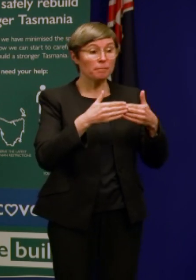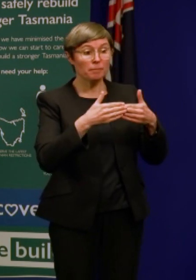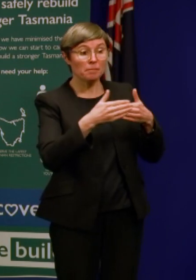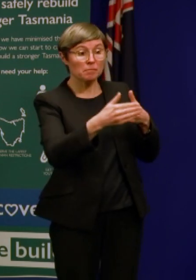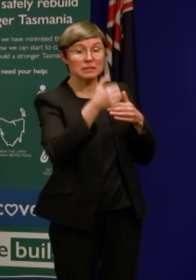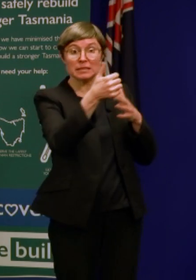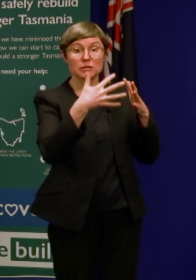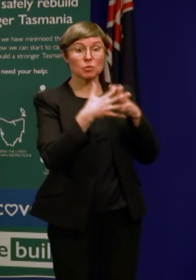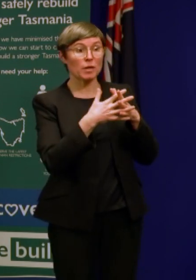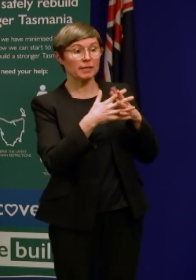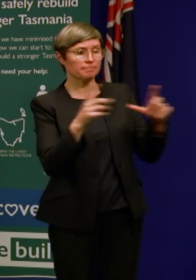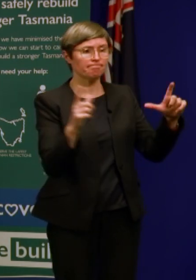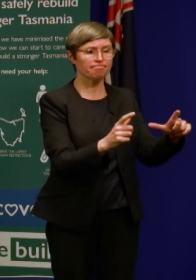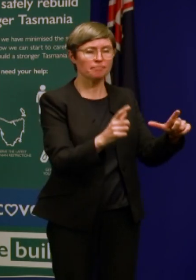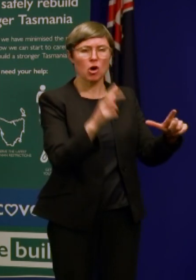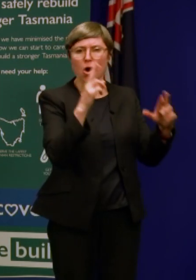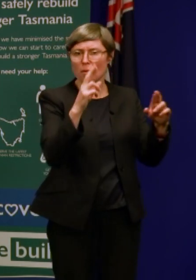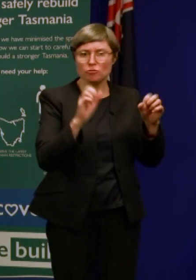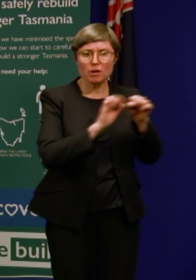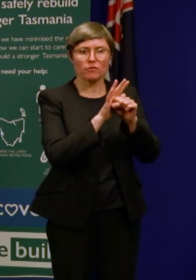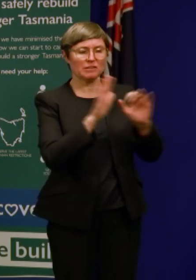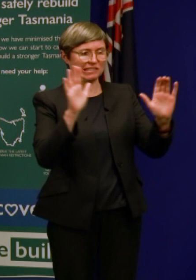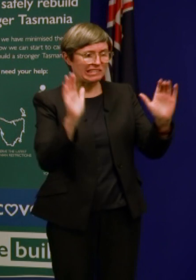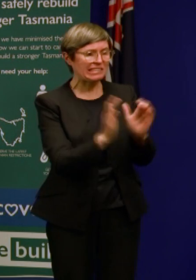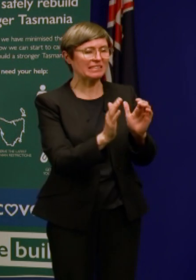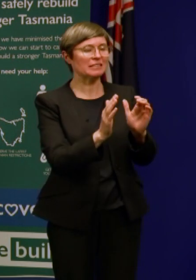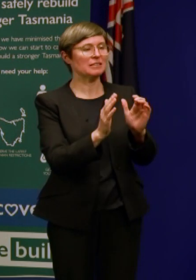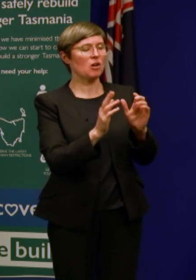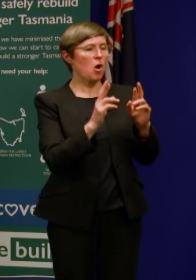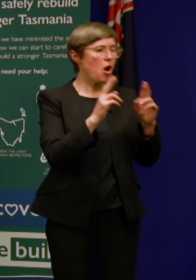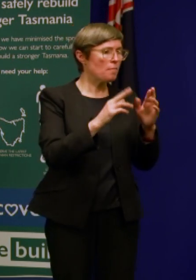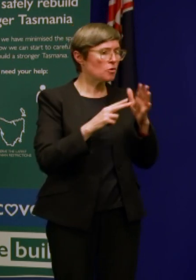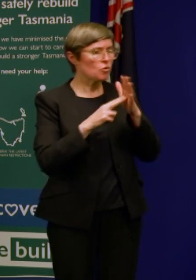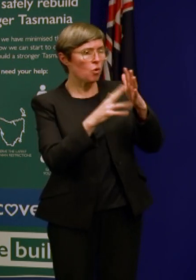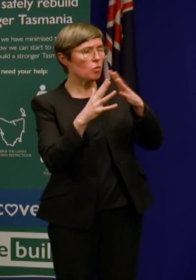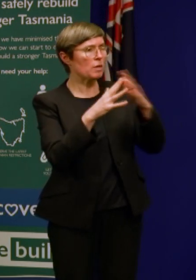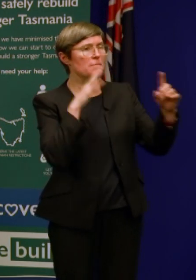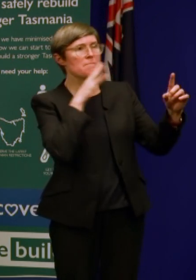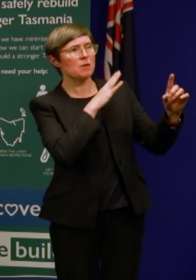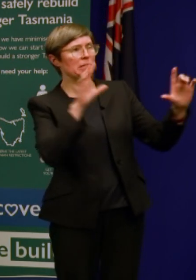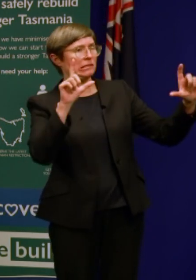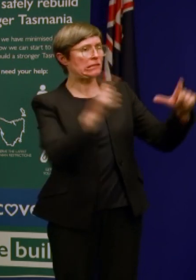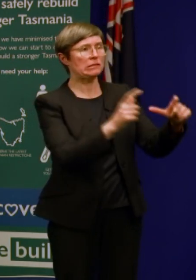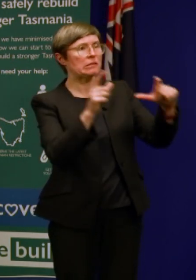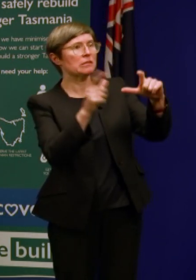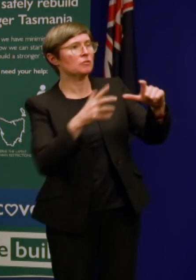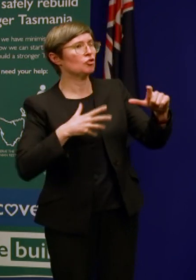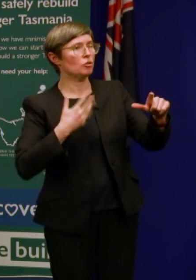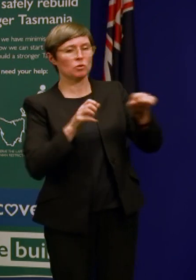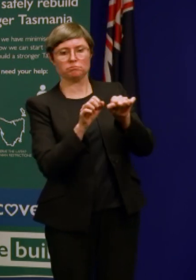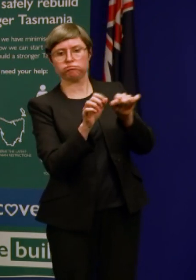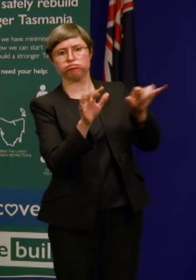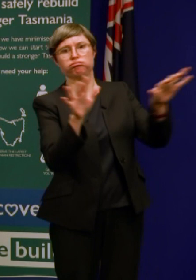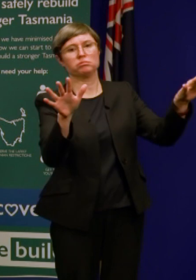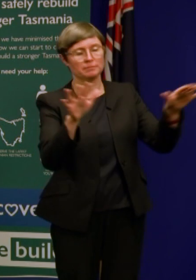at containing the infection in the northern and western suburbs and preventing further spread of infection in other parts of Melbourne.